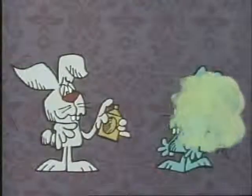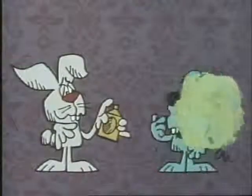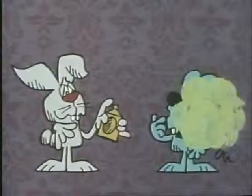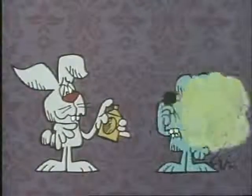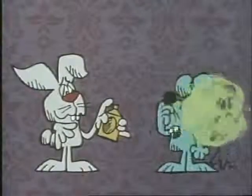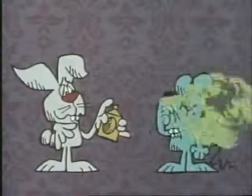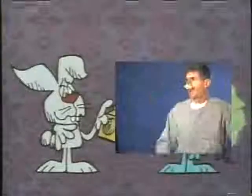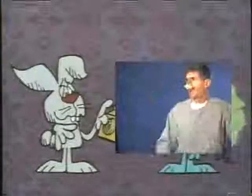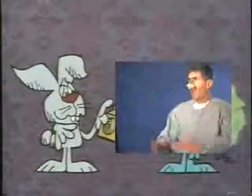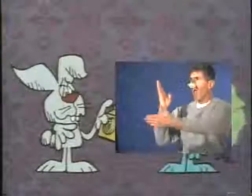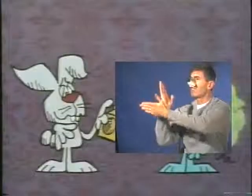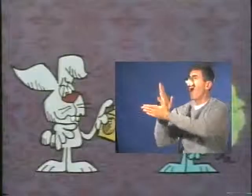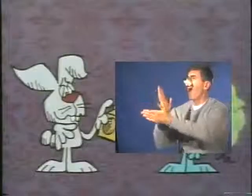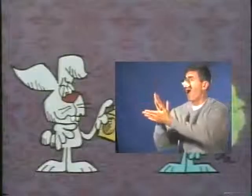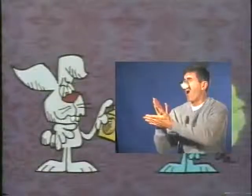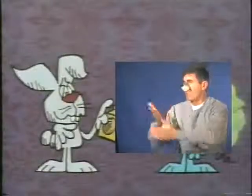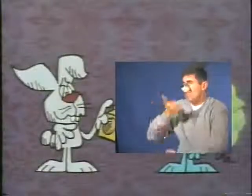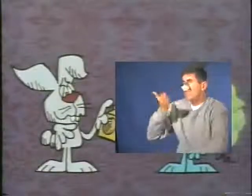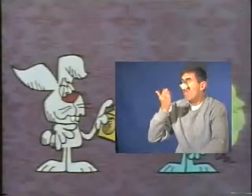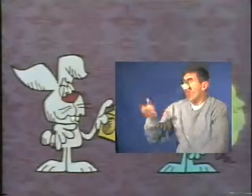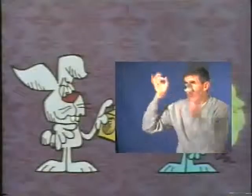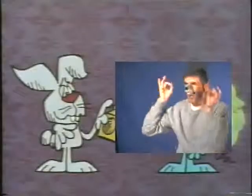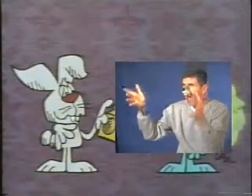Stop that. It smells terrible.